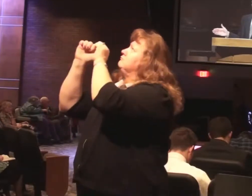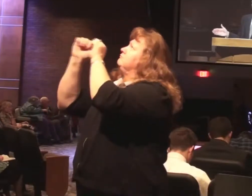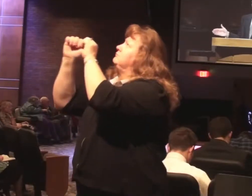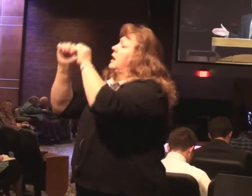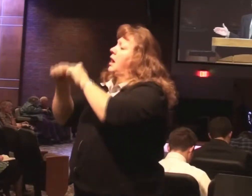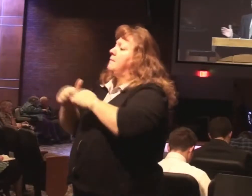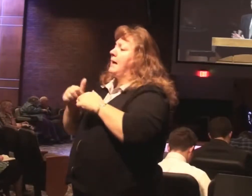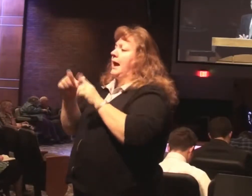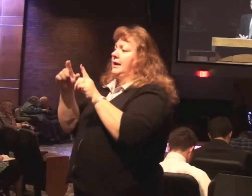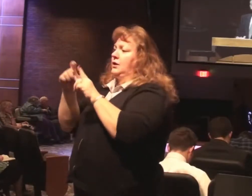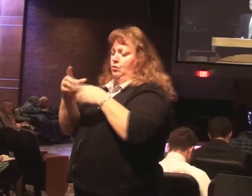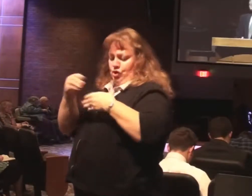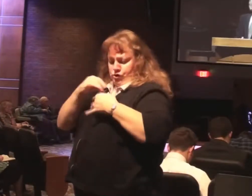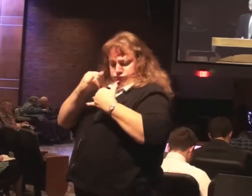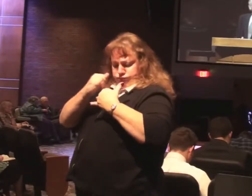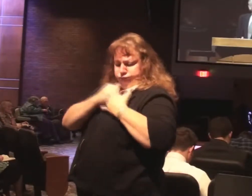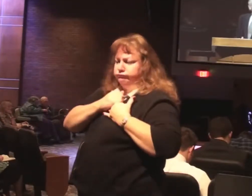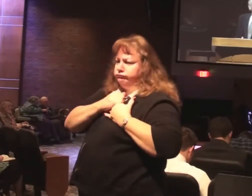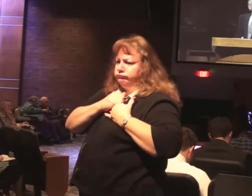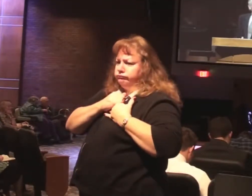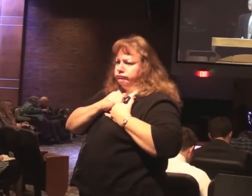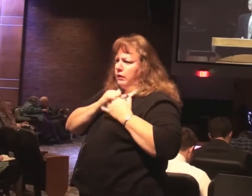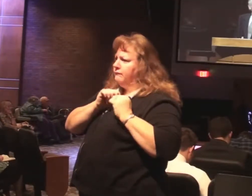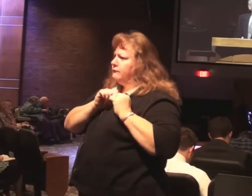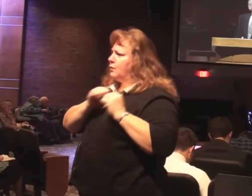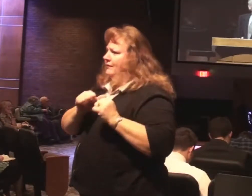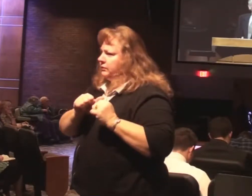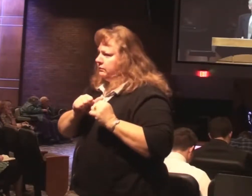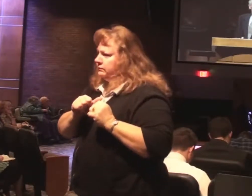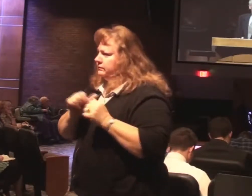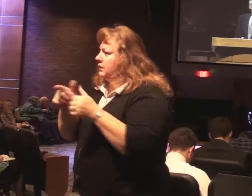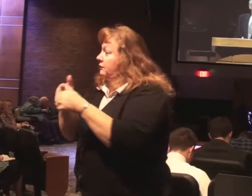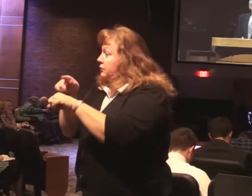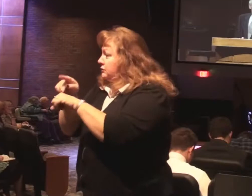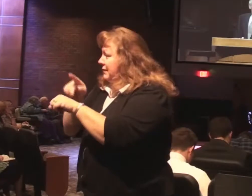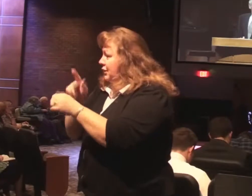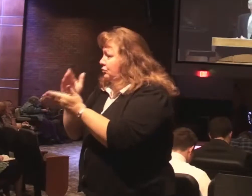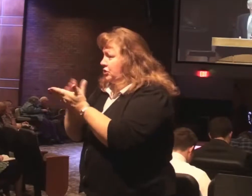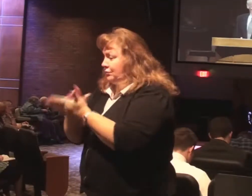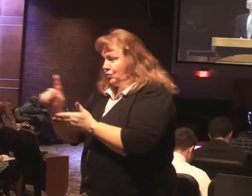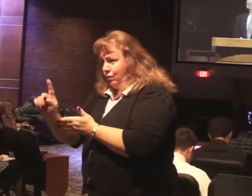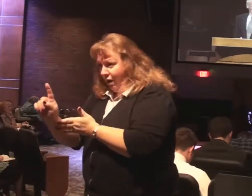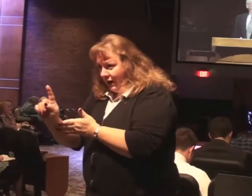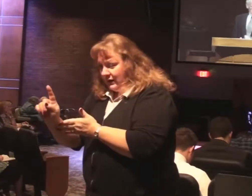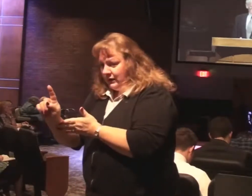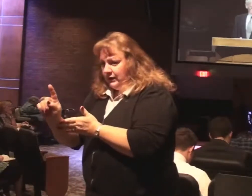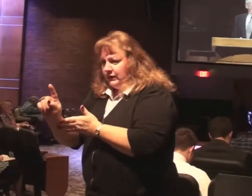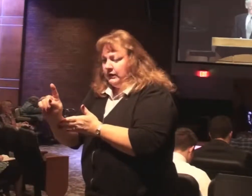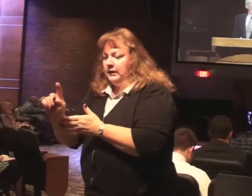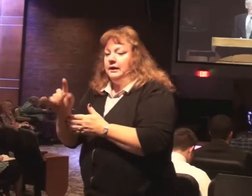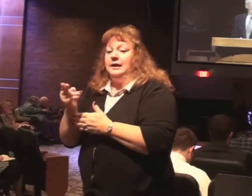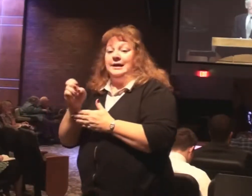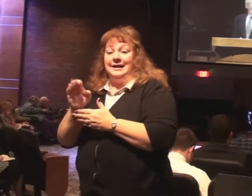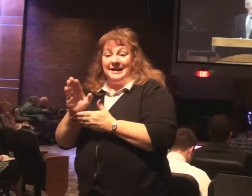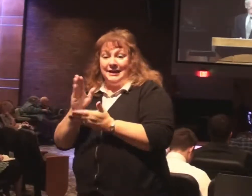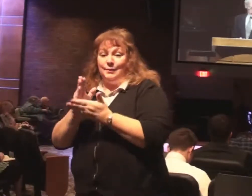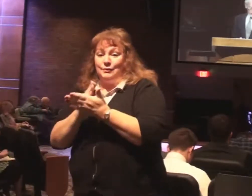That's in 1 Peter chapter 1. When we came into this section in Hebrews, in chapter 11